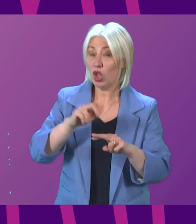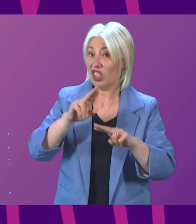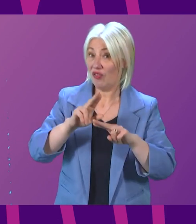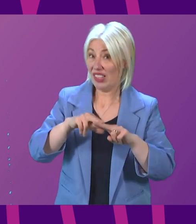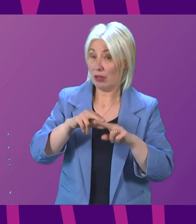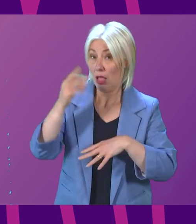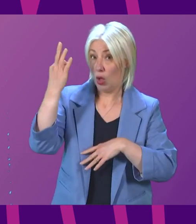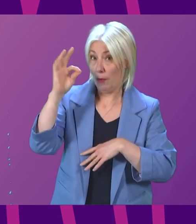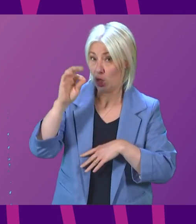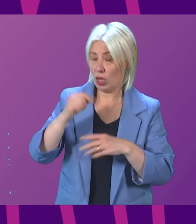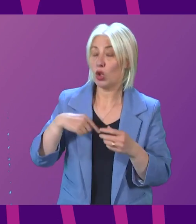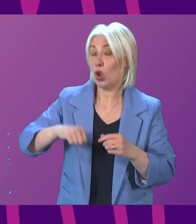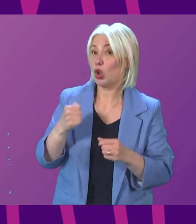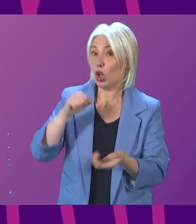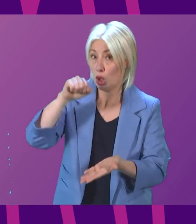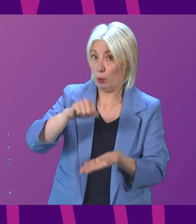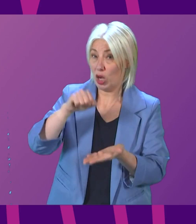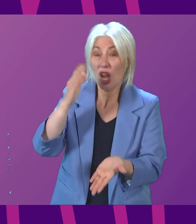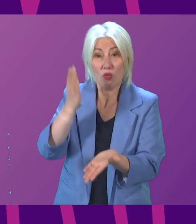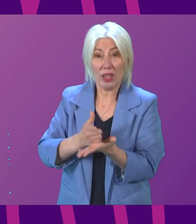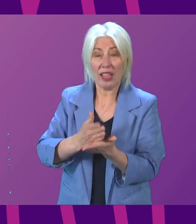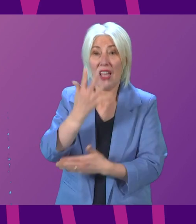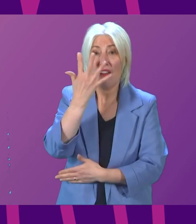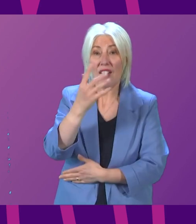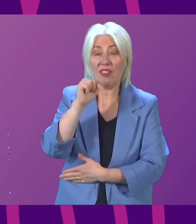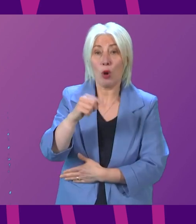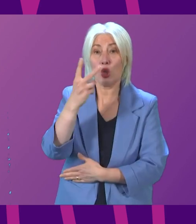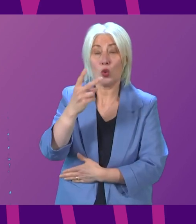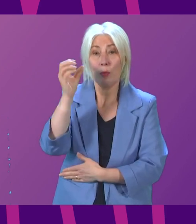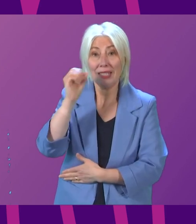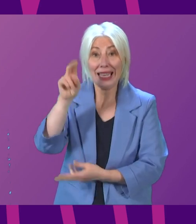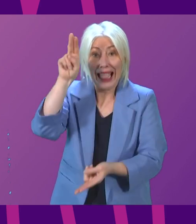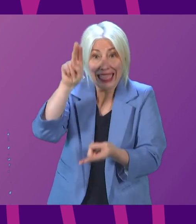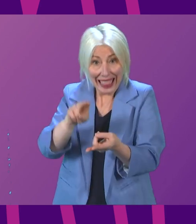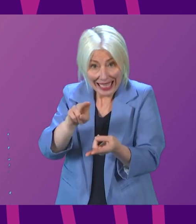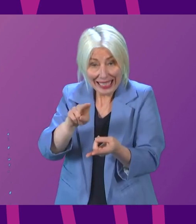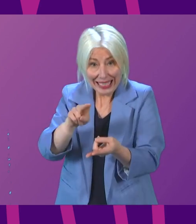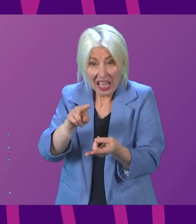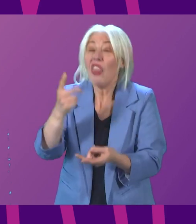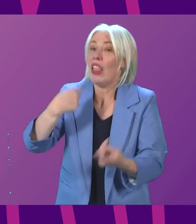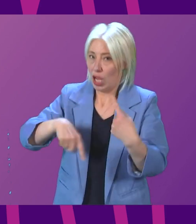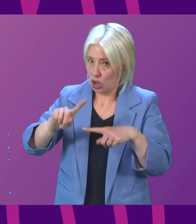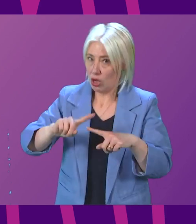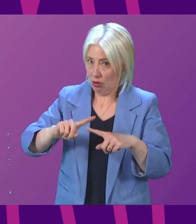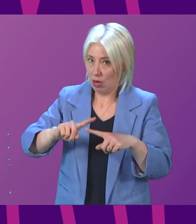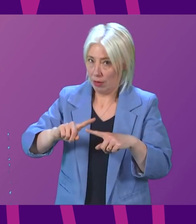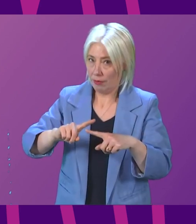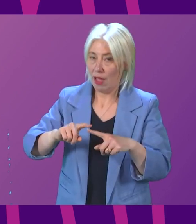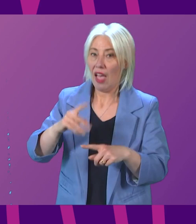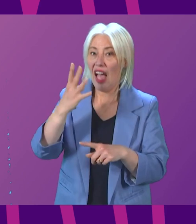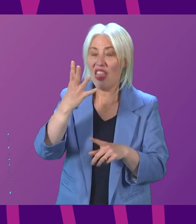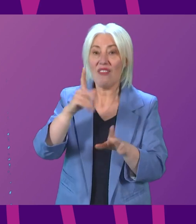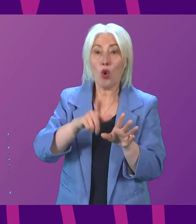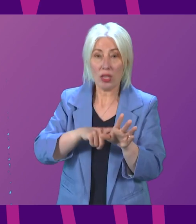figures, the Scottish Budget in real terms is 5.2% less than it was last year. And over the four